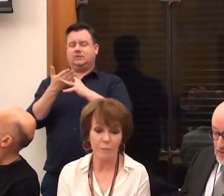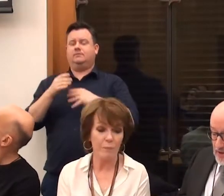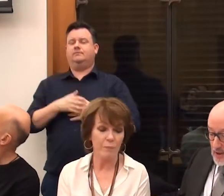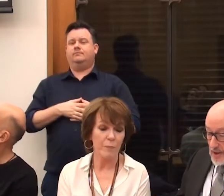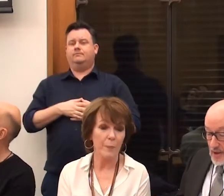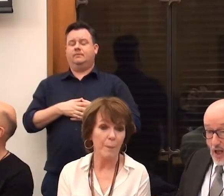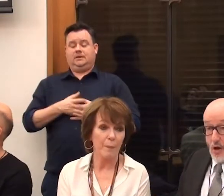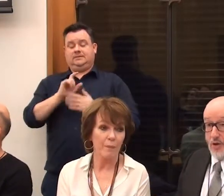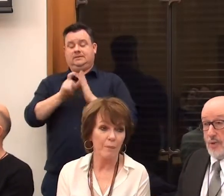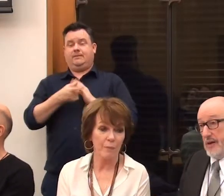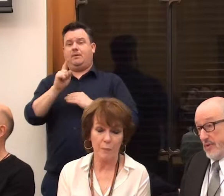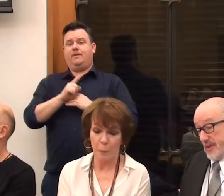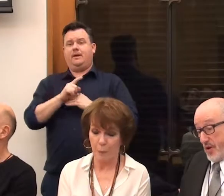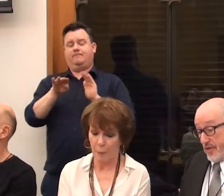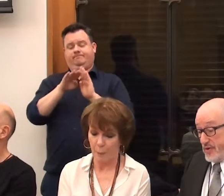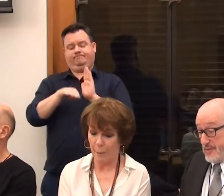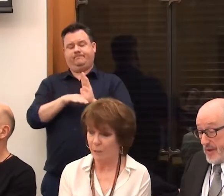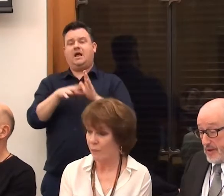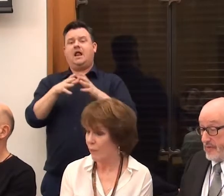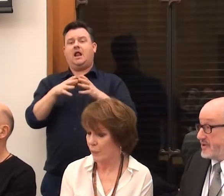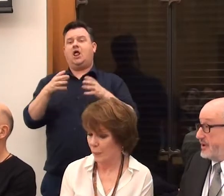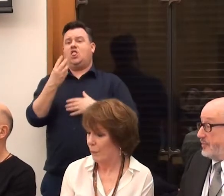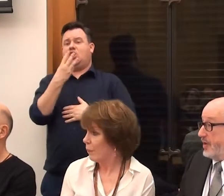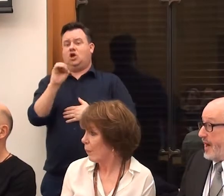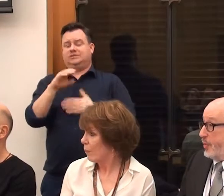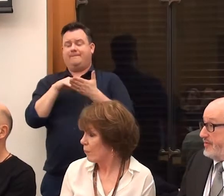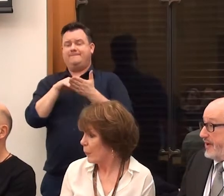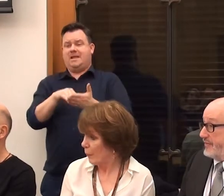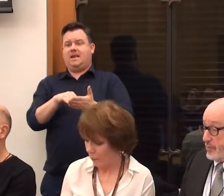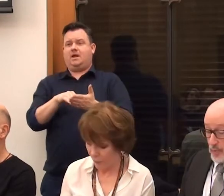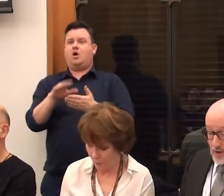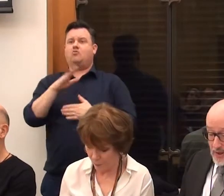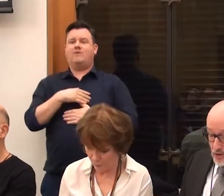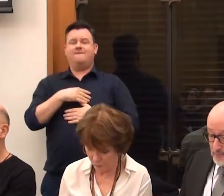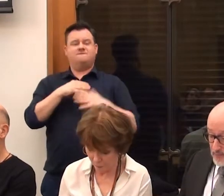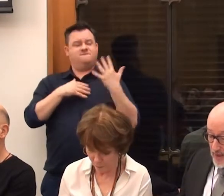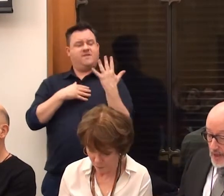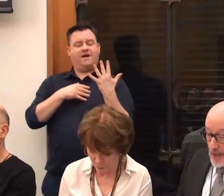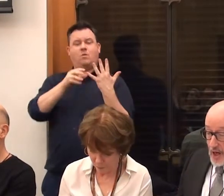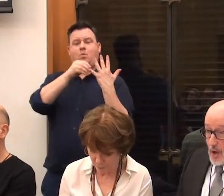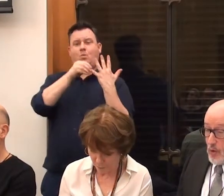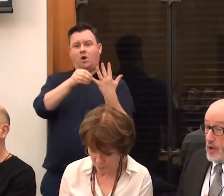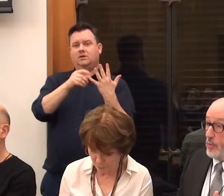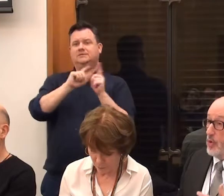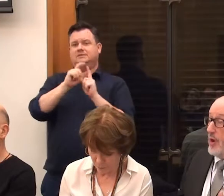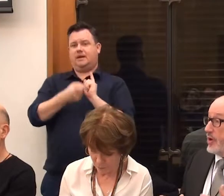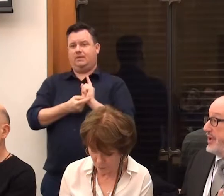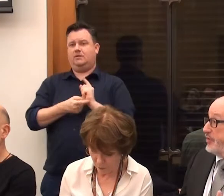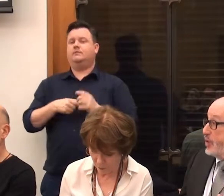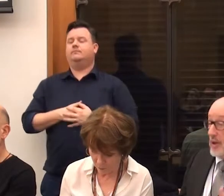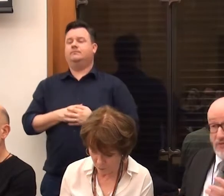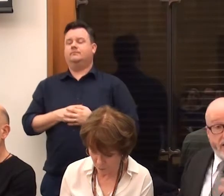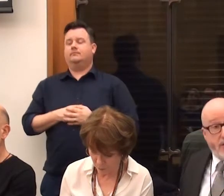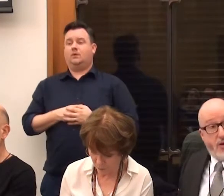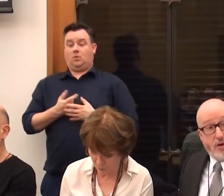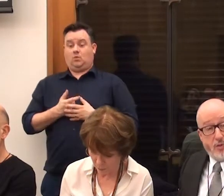minority. A large minority though, 13 million of us, we're around 1 in 5 of the population. We're an open and welcoming